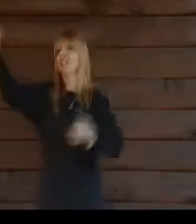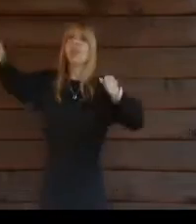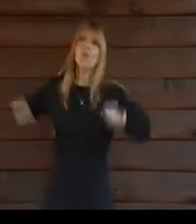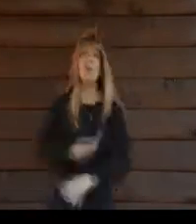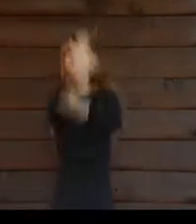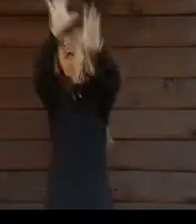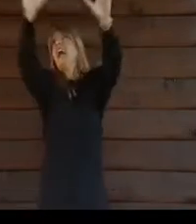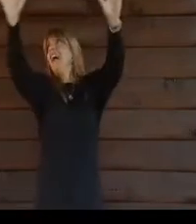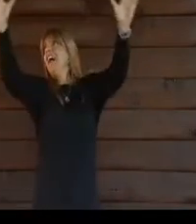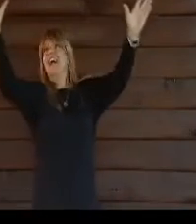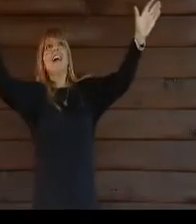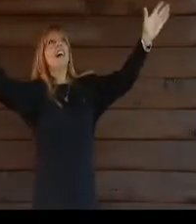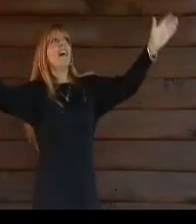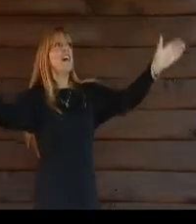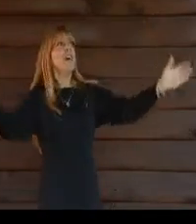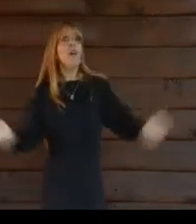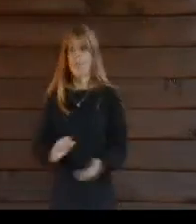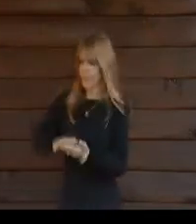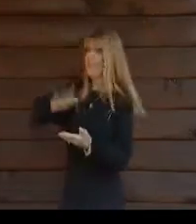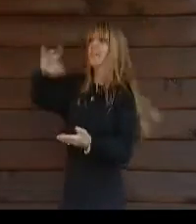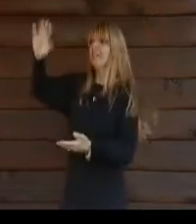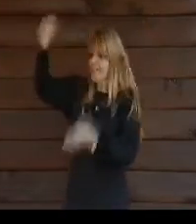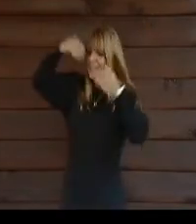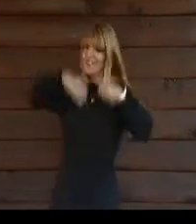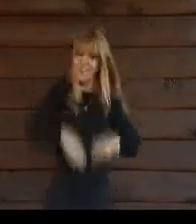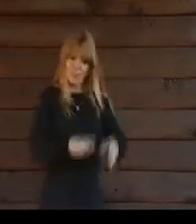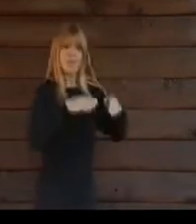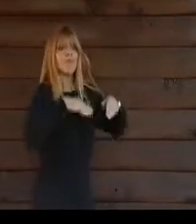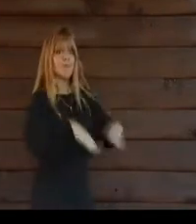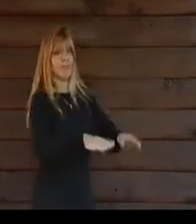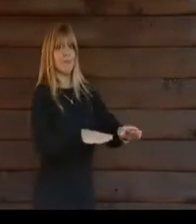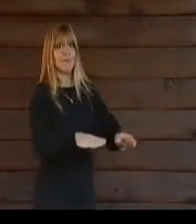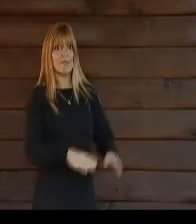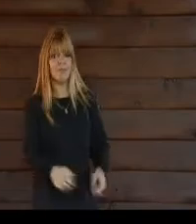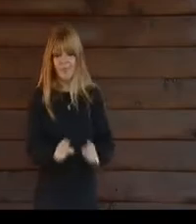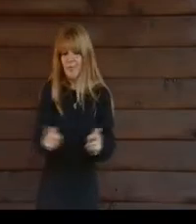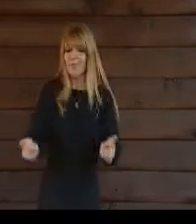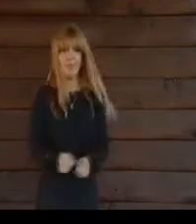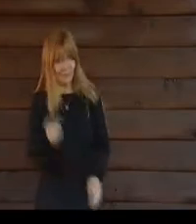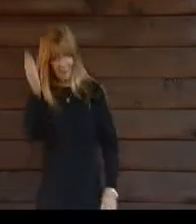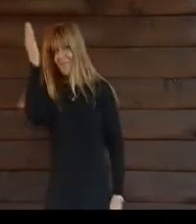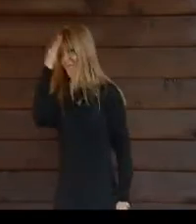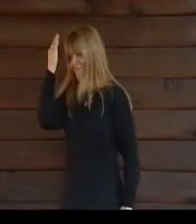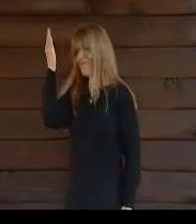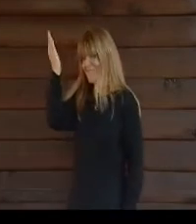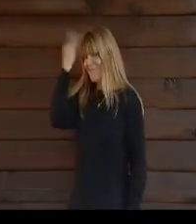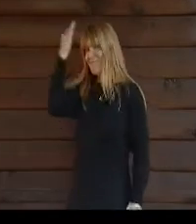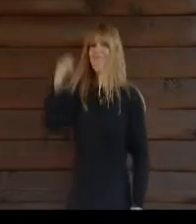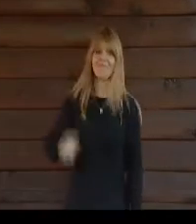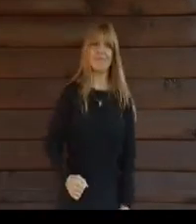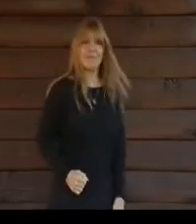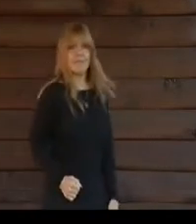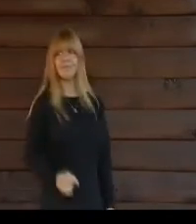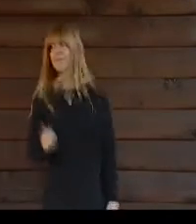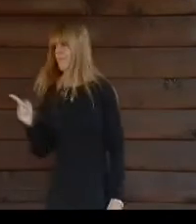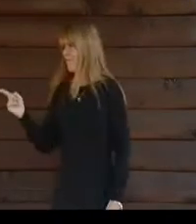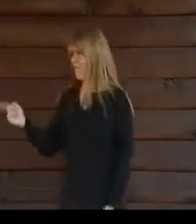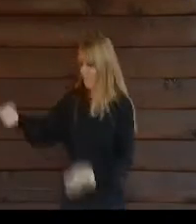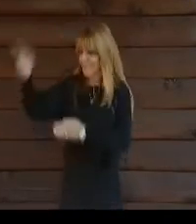little brighter Where the silver waters flow There's a place I know Down